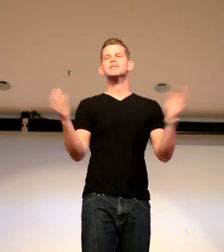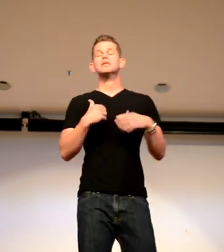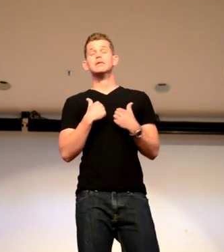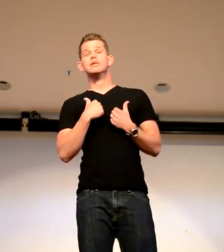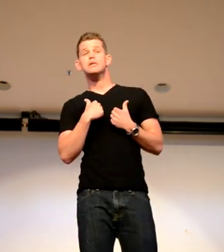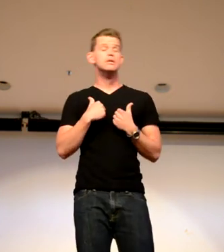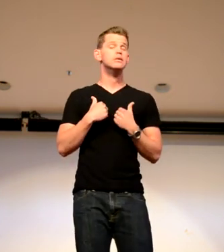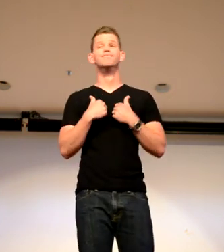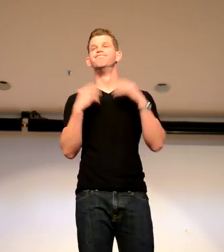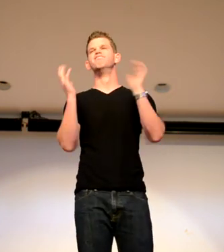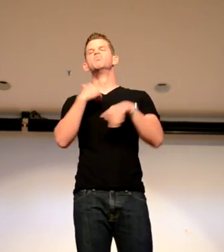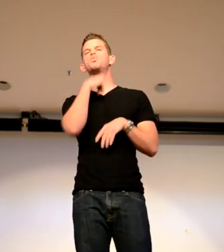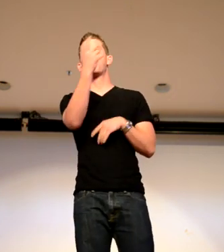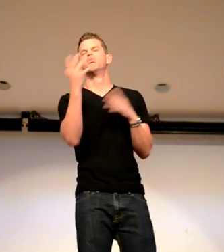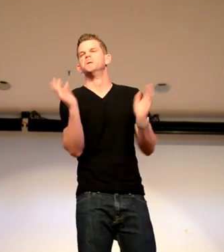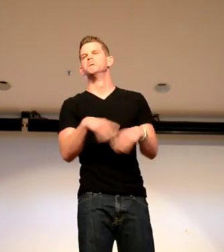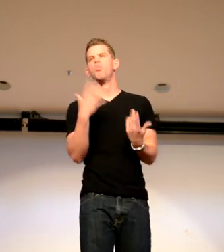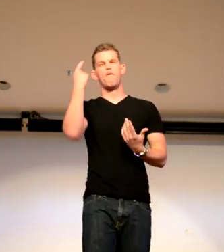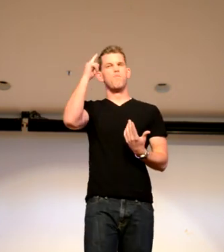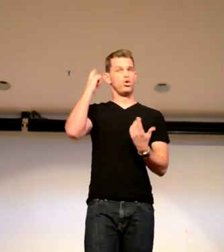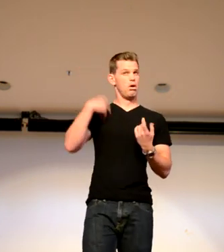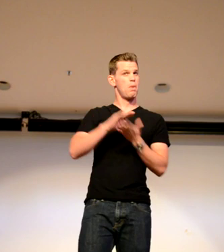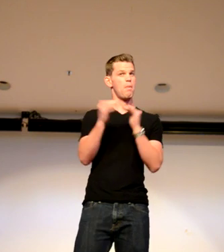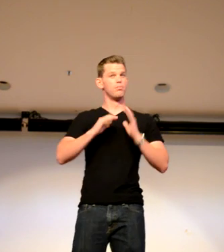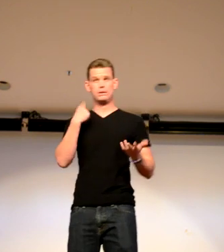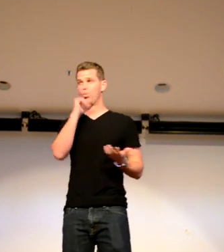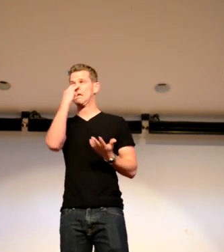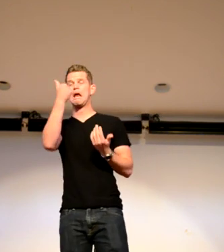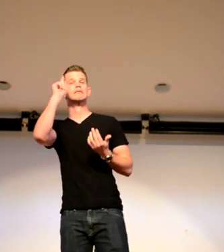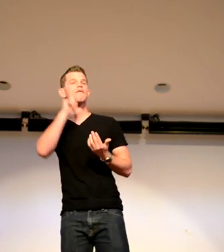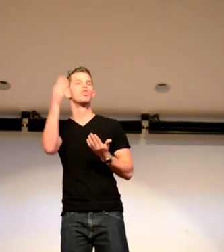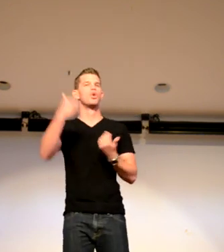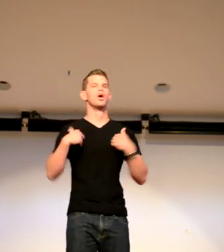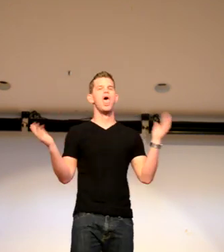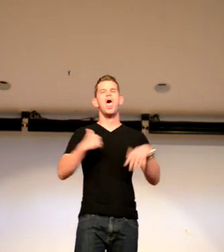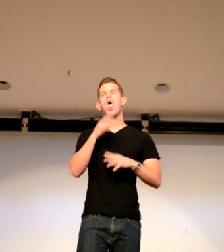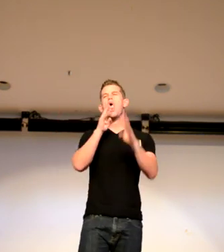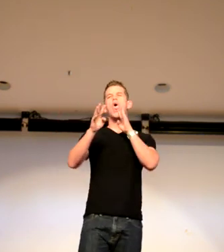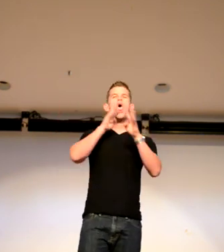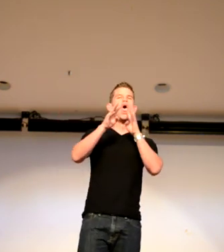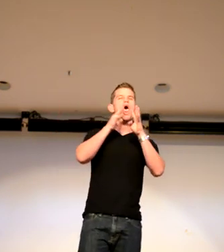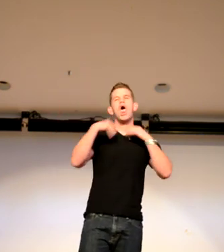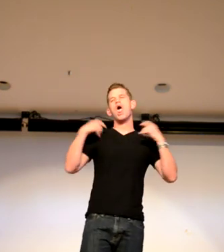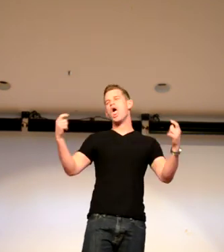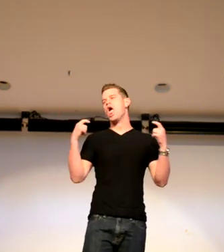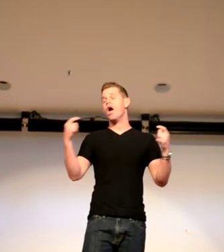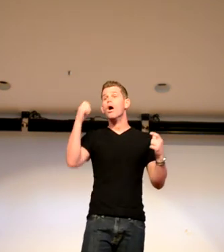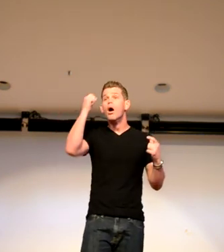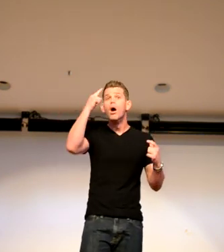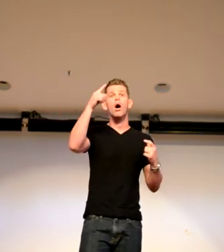a role model. That was it. So I just told them, no, you know, why should I become one? There's no Deaf actors. You know, I'm not going to